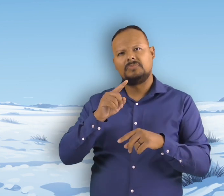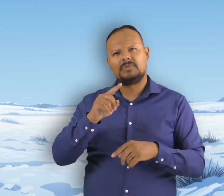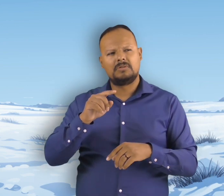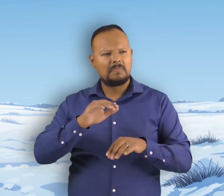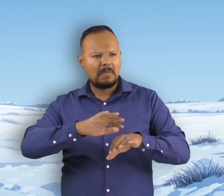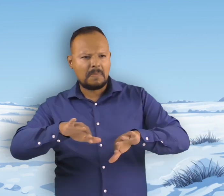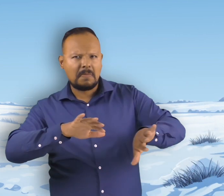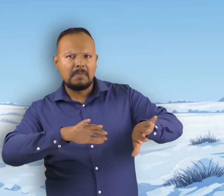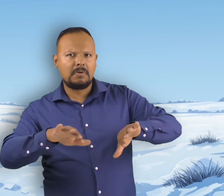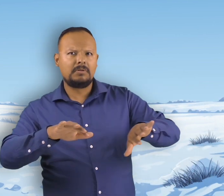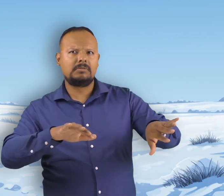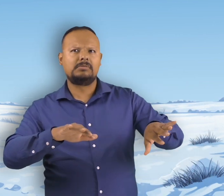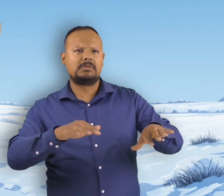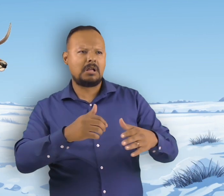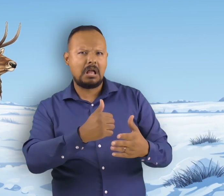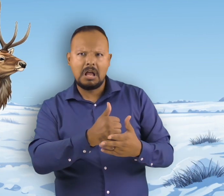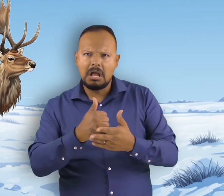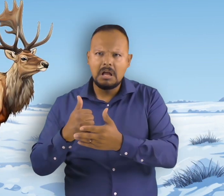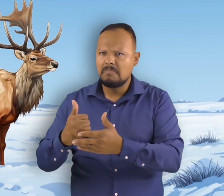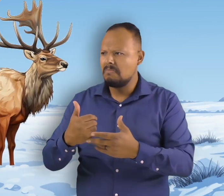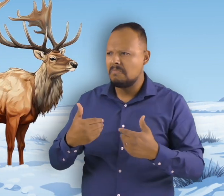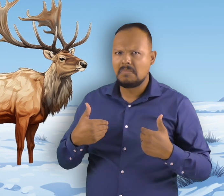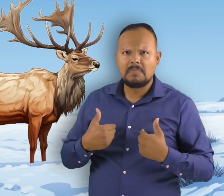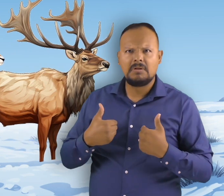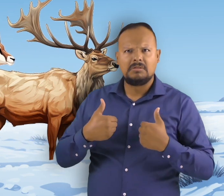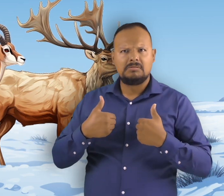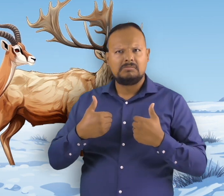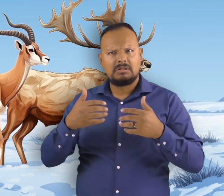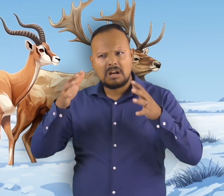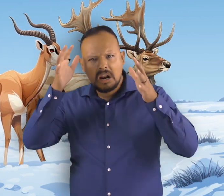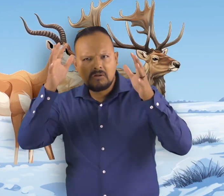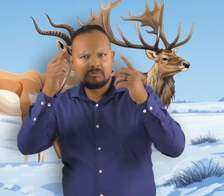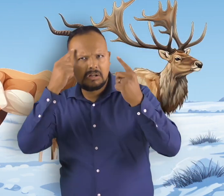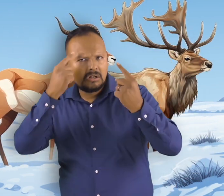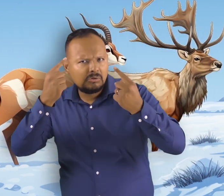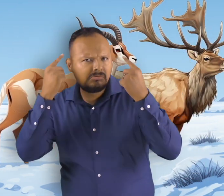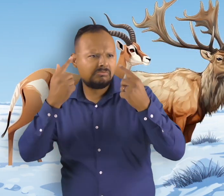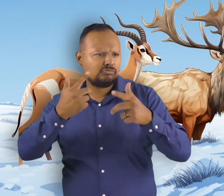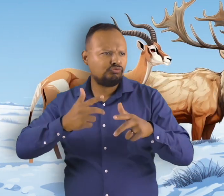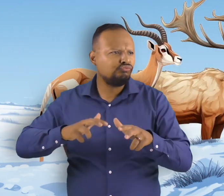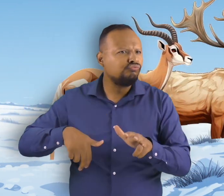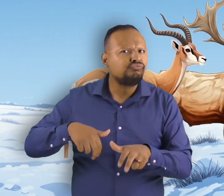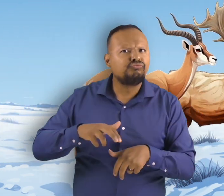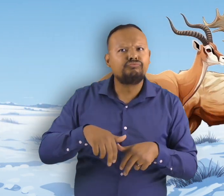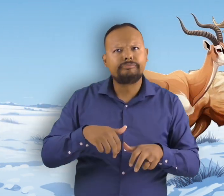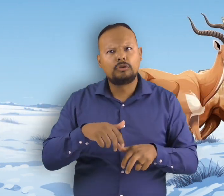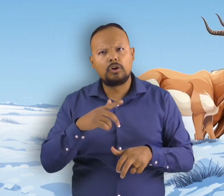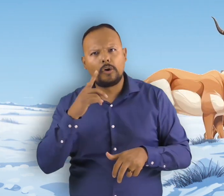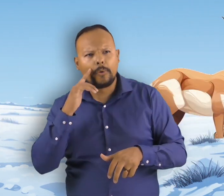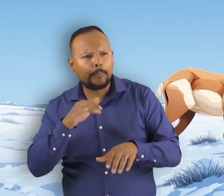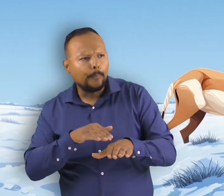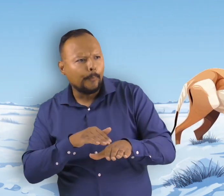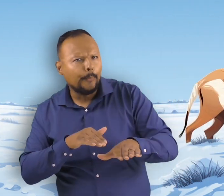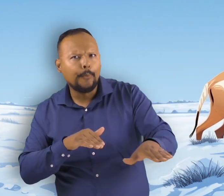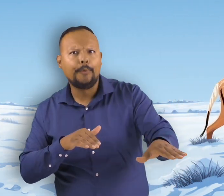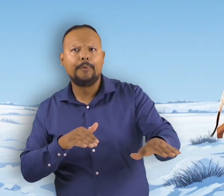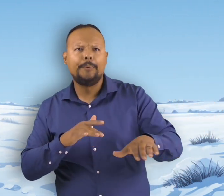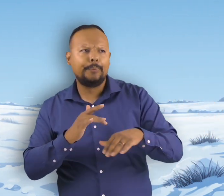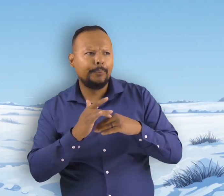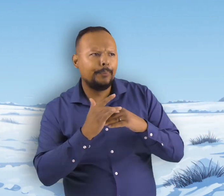a highway for animals like antelope and elk to travel so they are not trudging through the snow and they